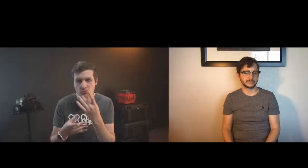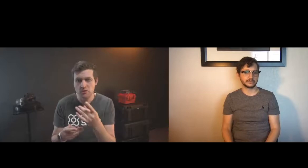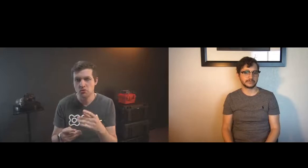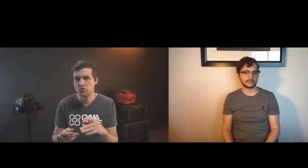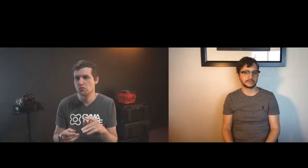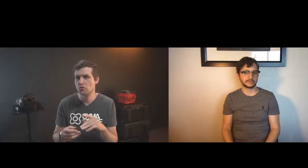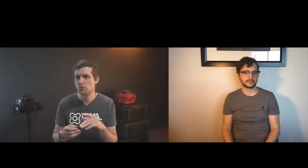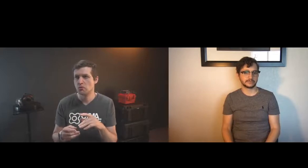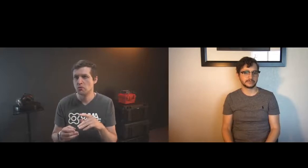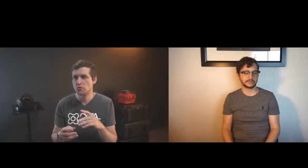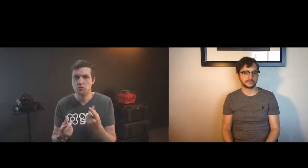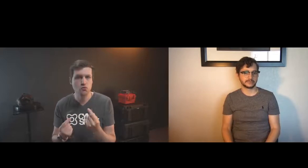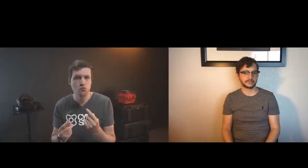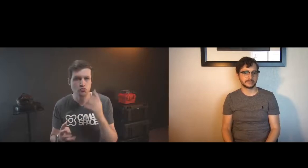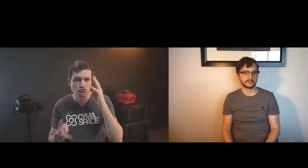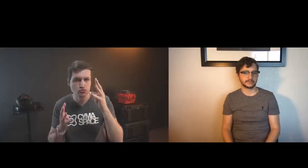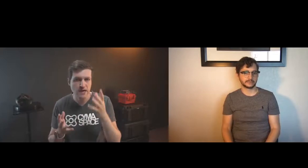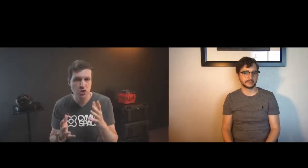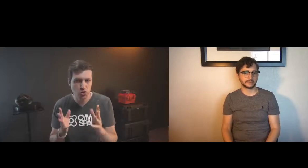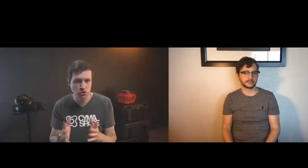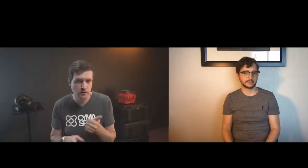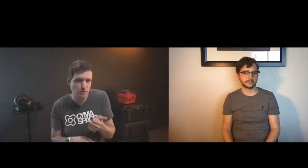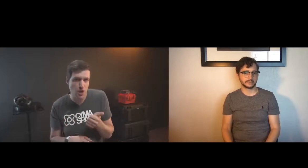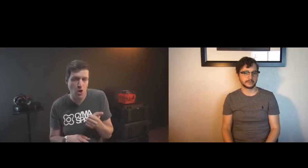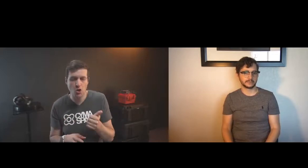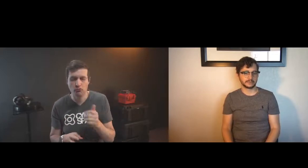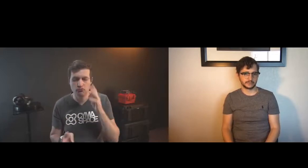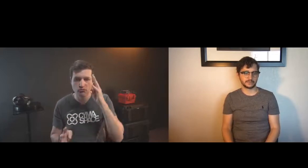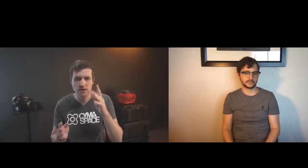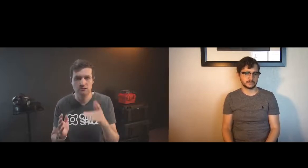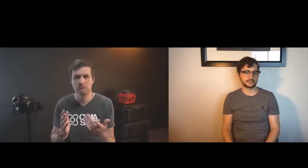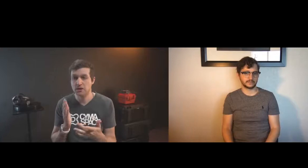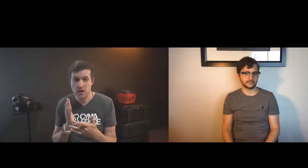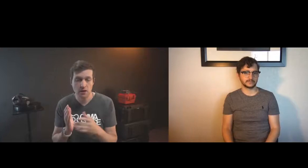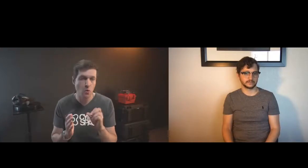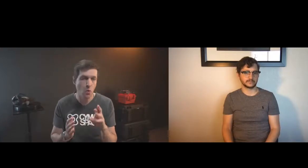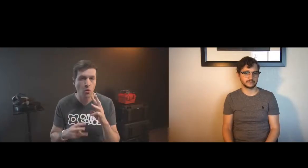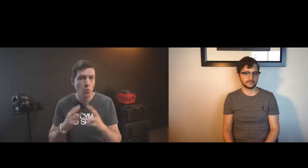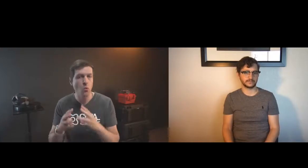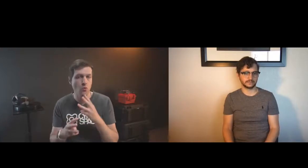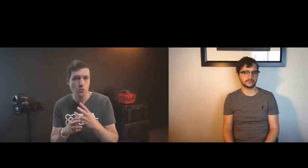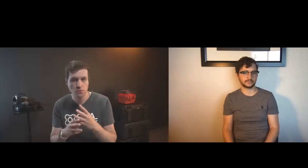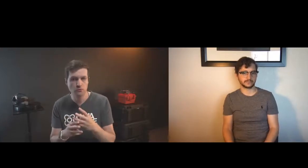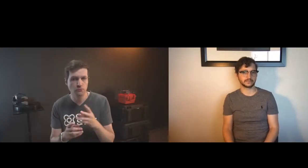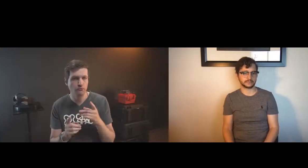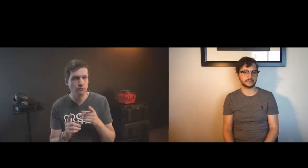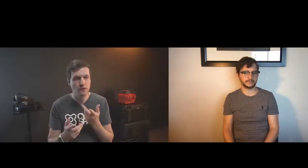participating in vr and becoming interested in the space they need to be creators themselves